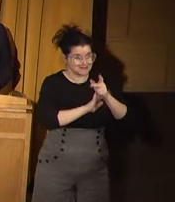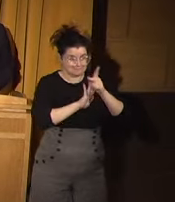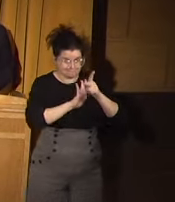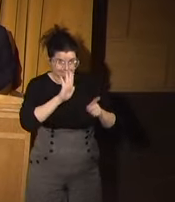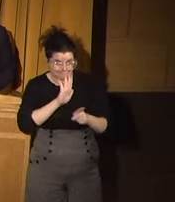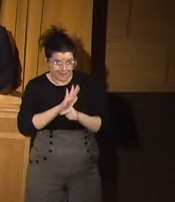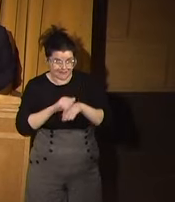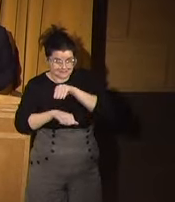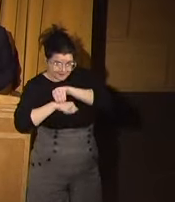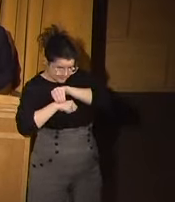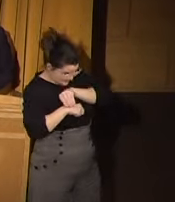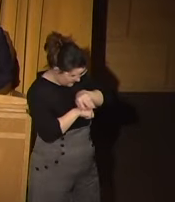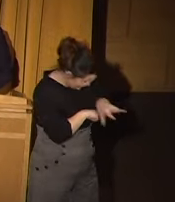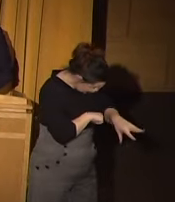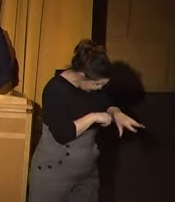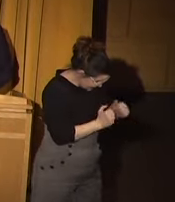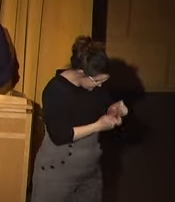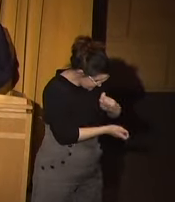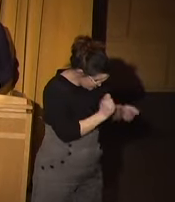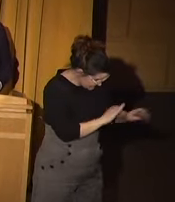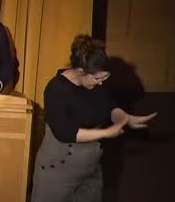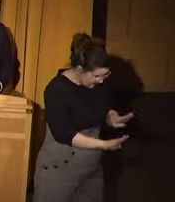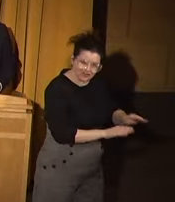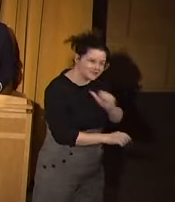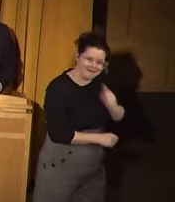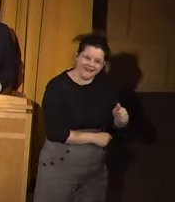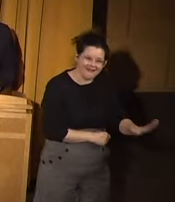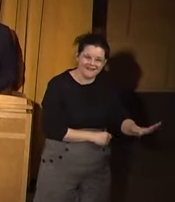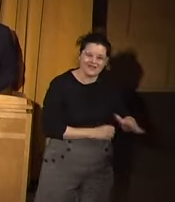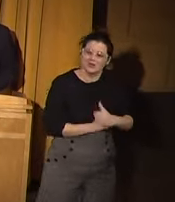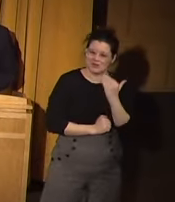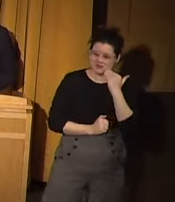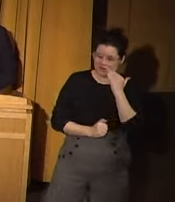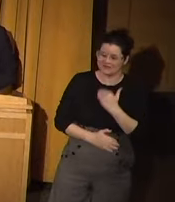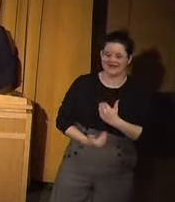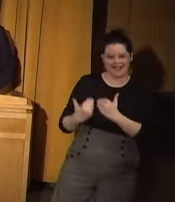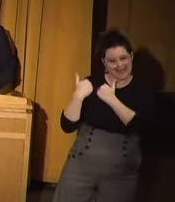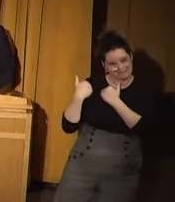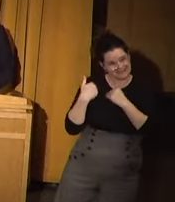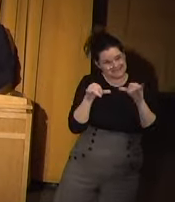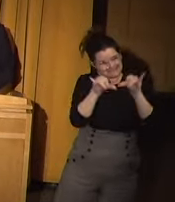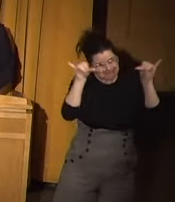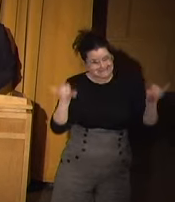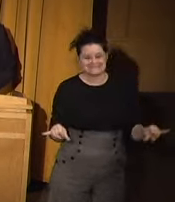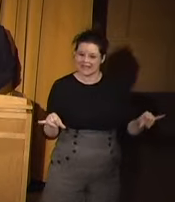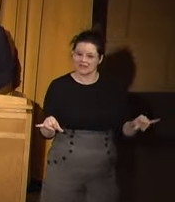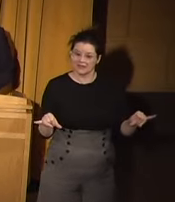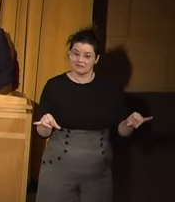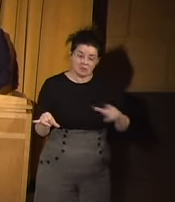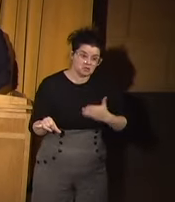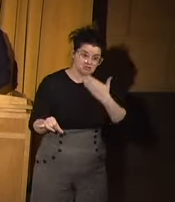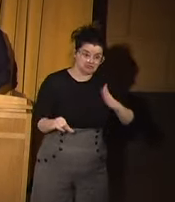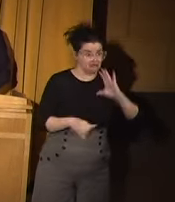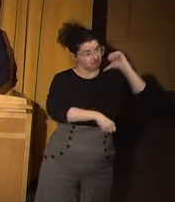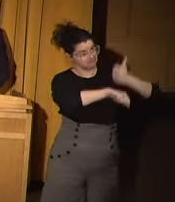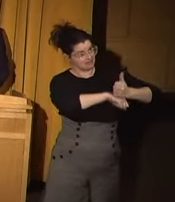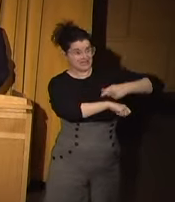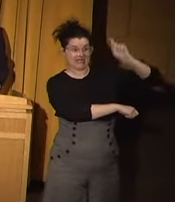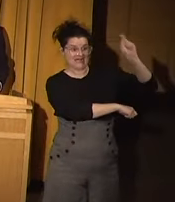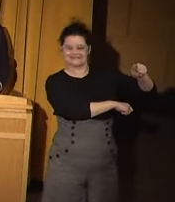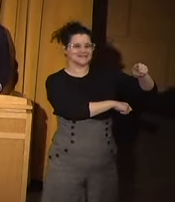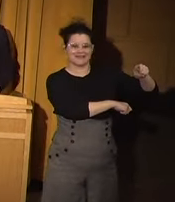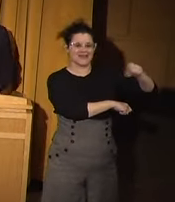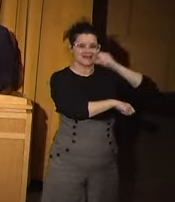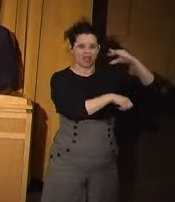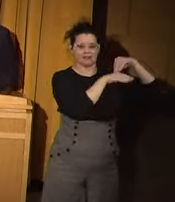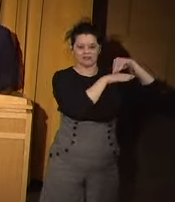not equate to a change in behavior. We know that an accountability system, while good and necessary, does not